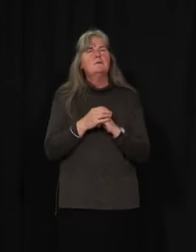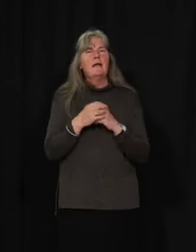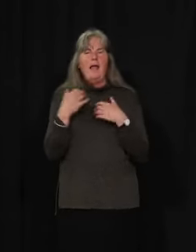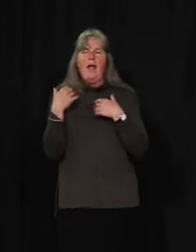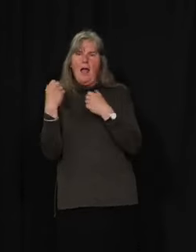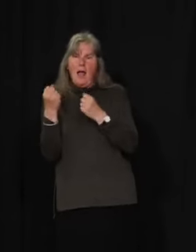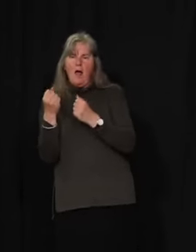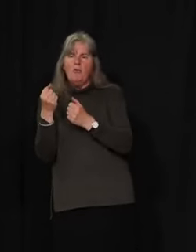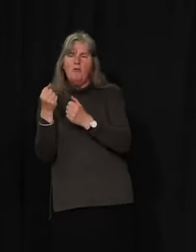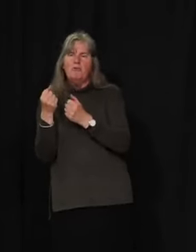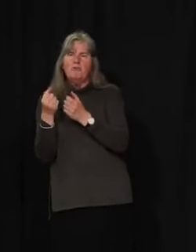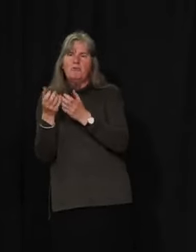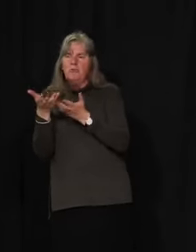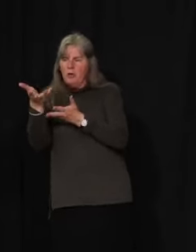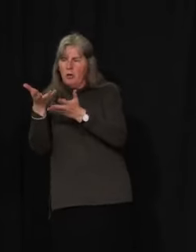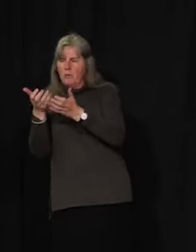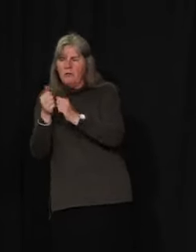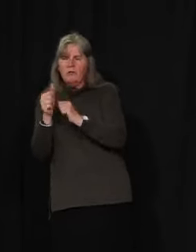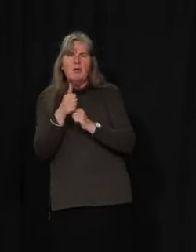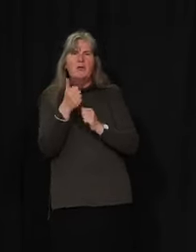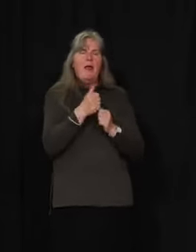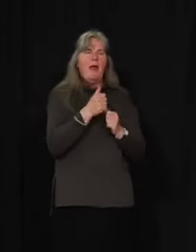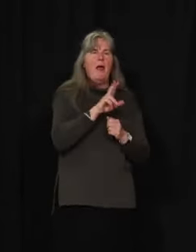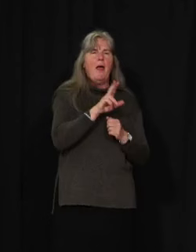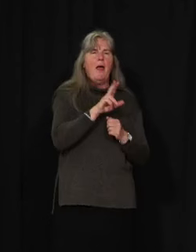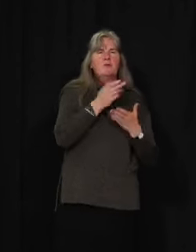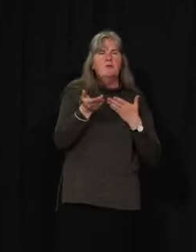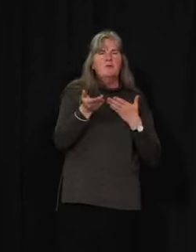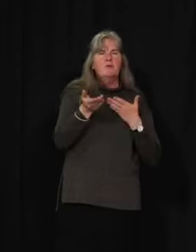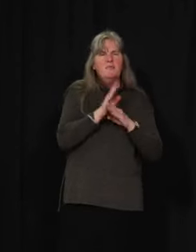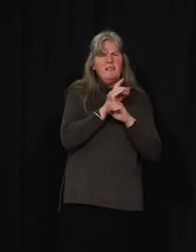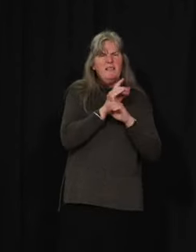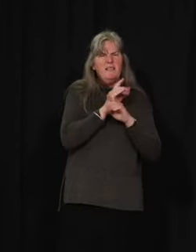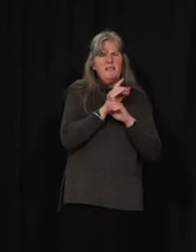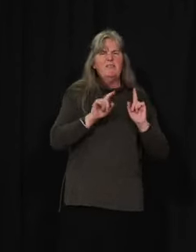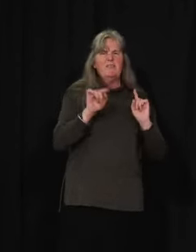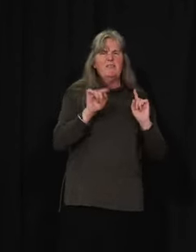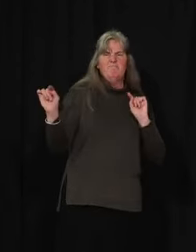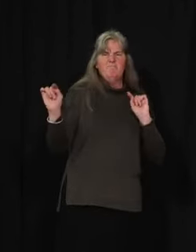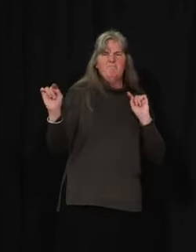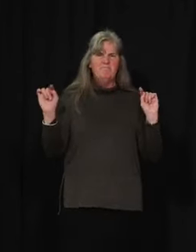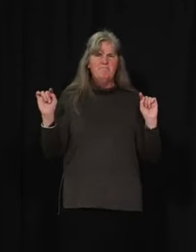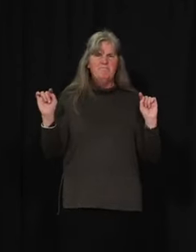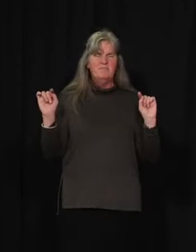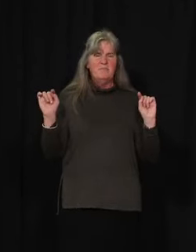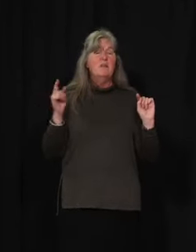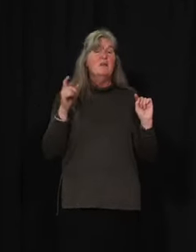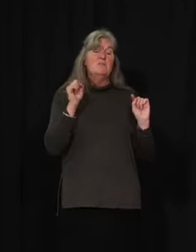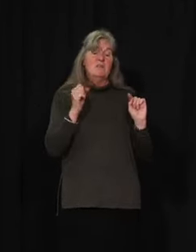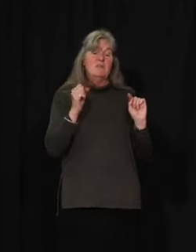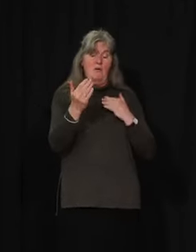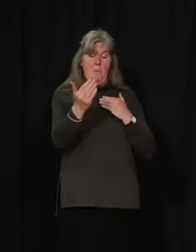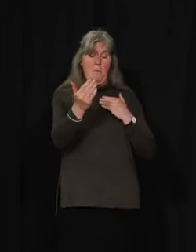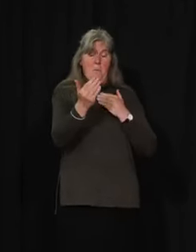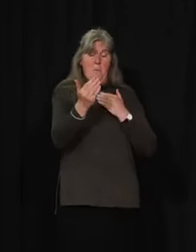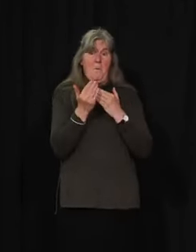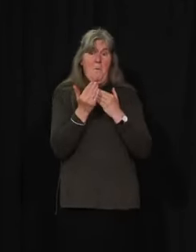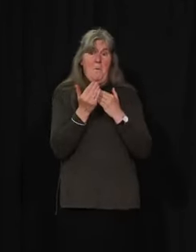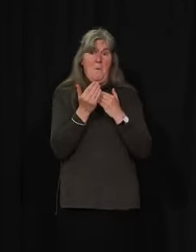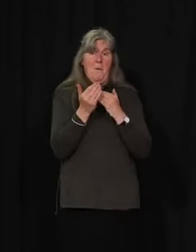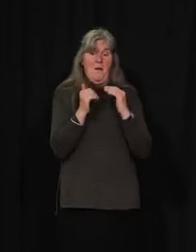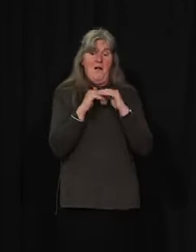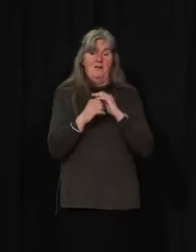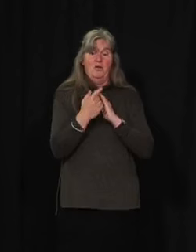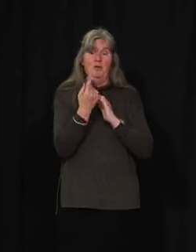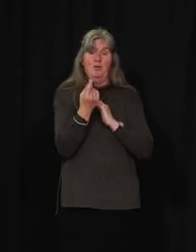interaction. And therefore, as an extra precaution, where that distance, where that two-meter distance can